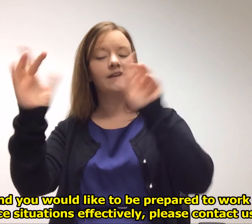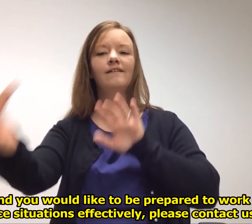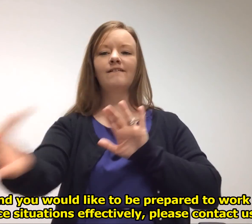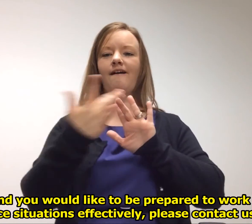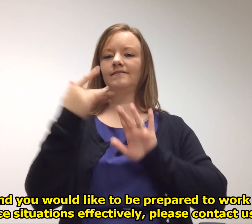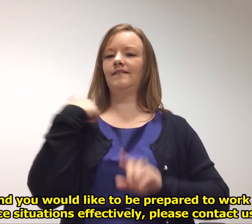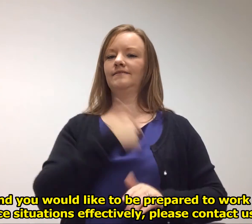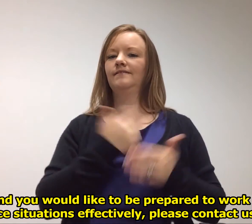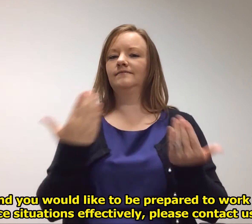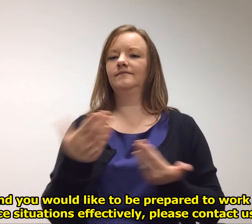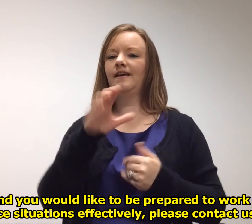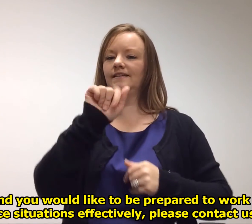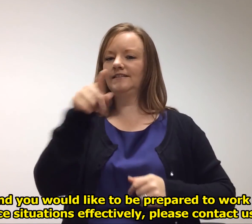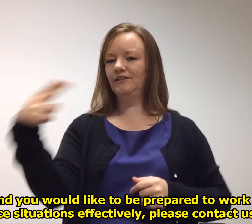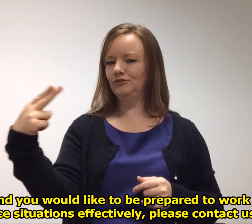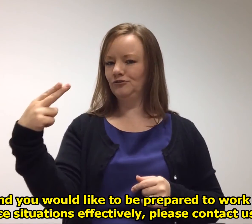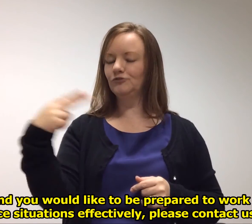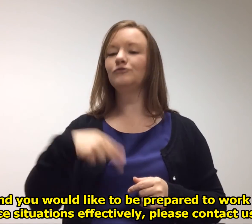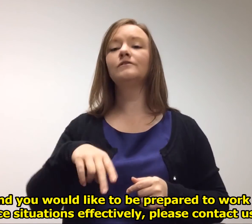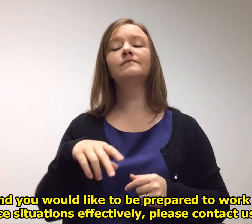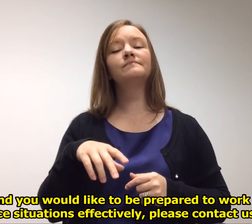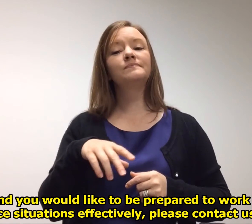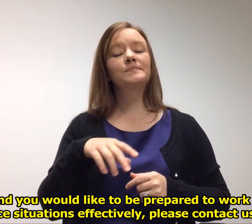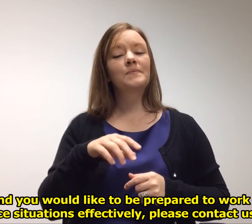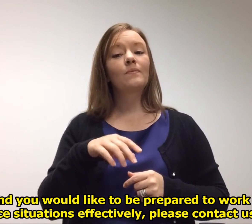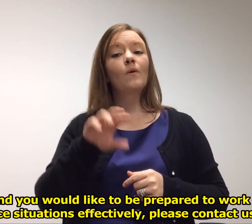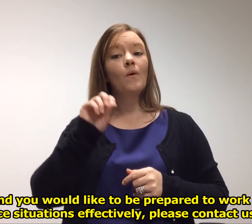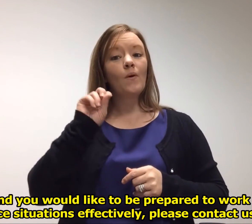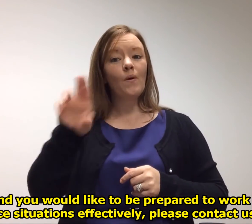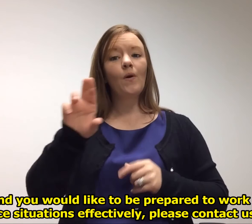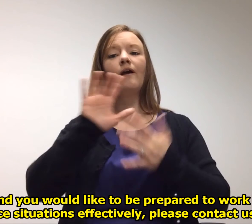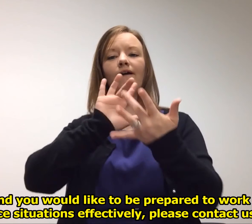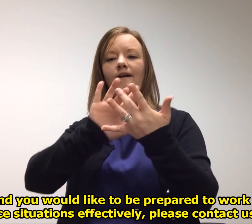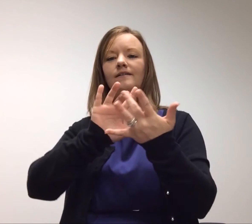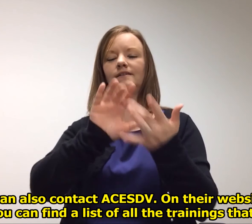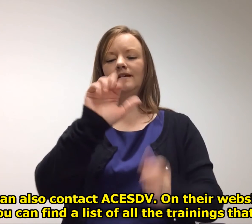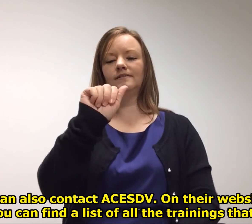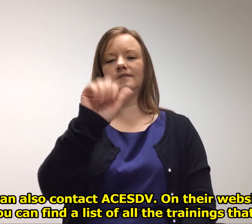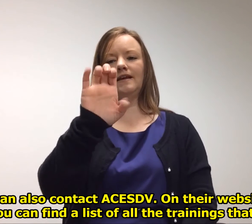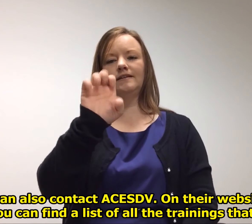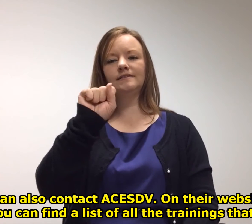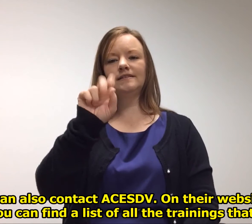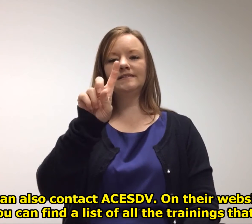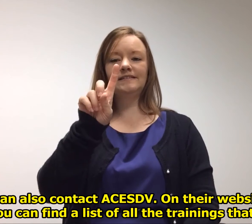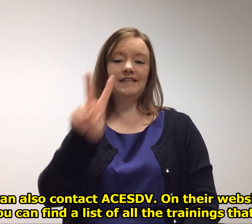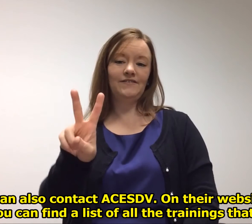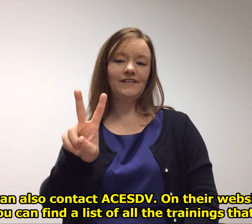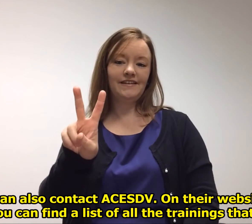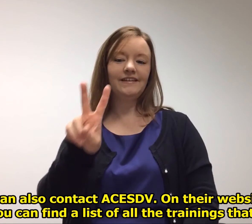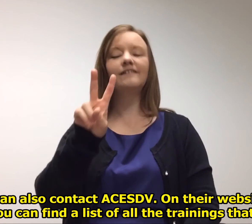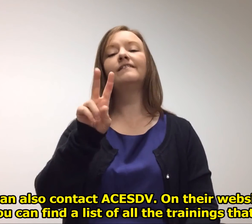situations effectively, please contact us here at ACDHH. You can also contact ACES DV.